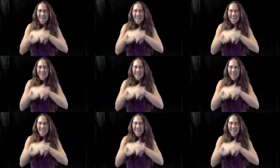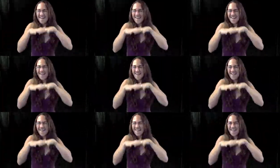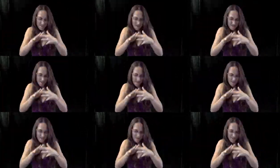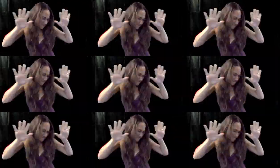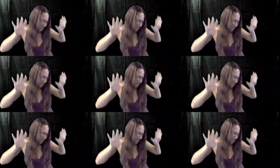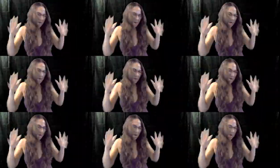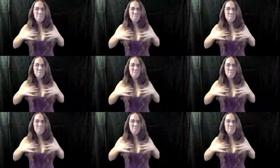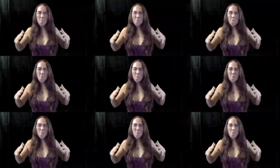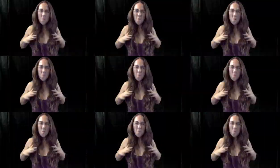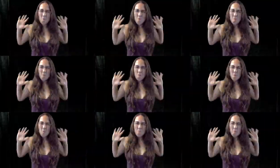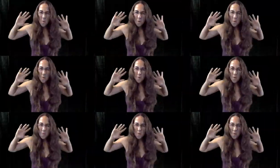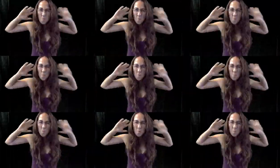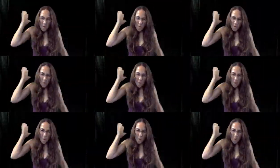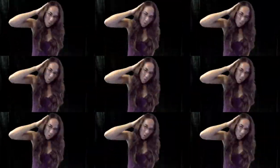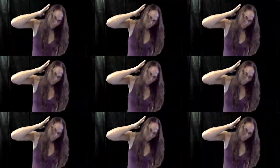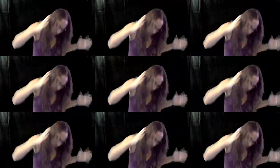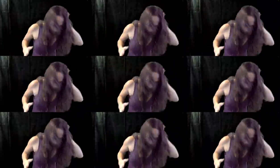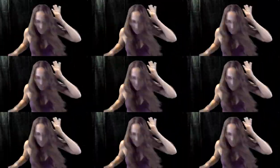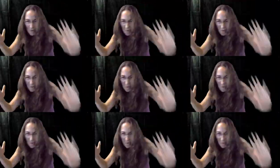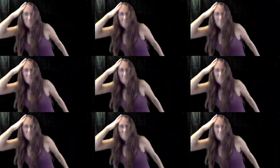I'm going to as a family member. I'm going it.